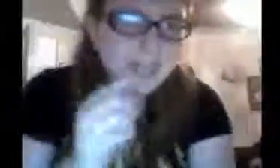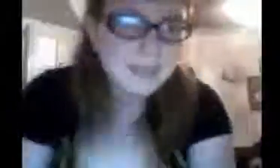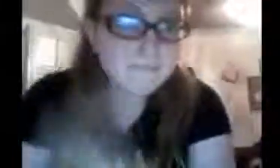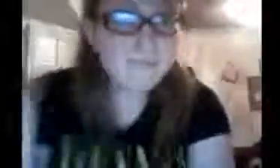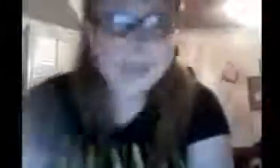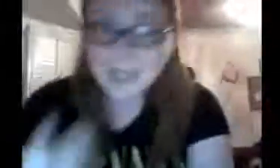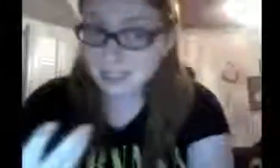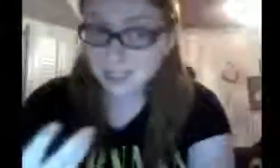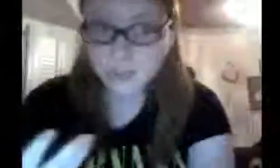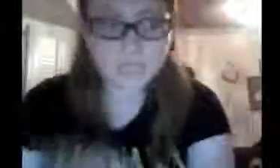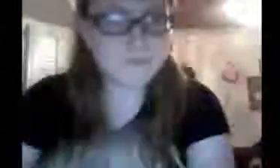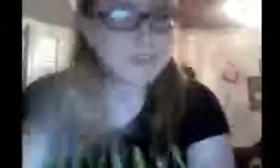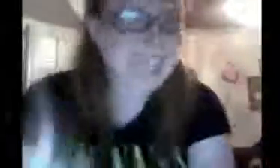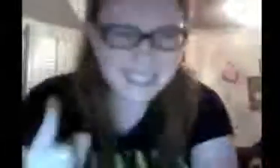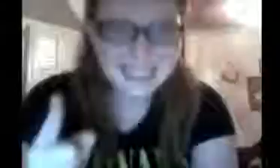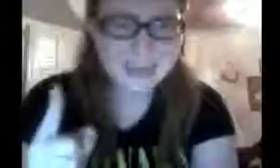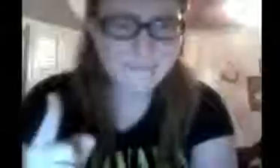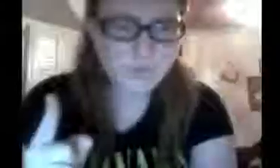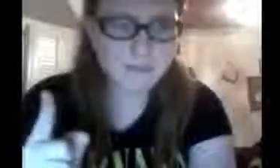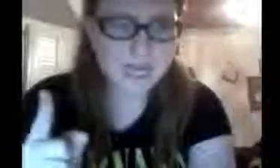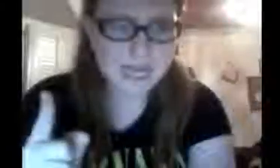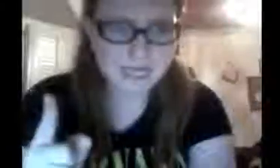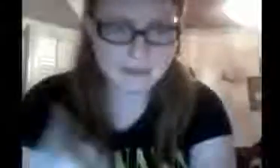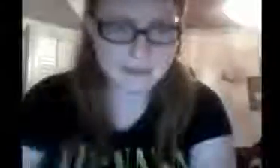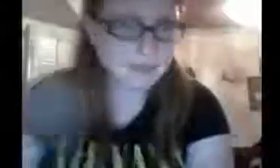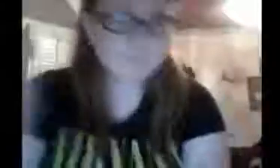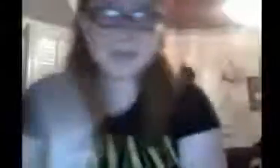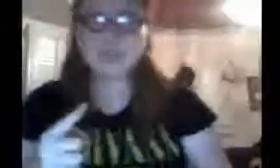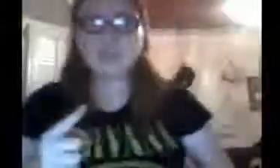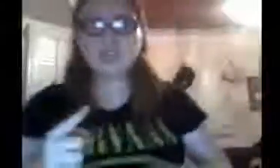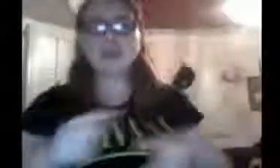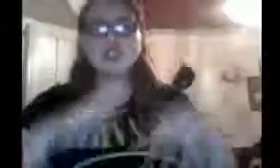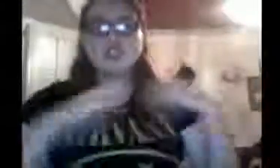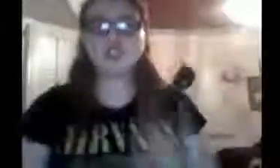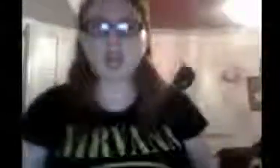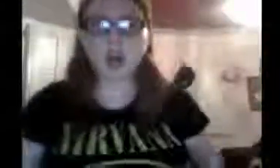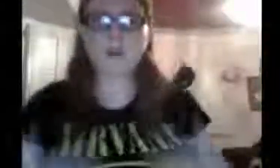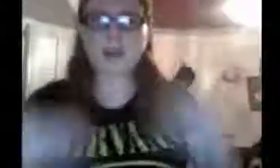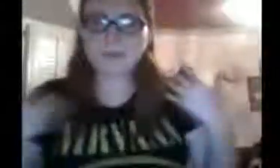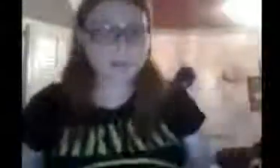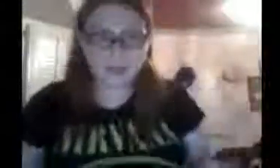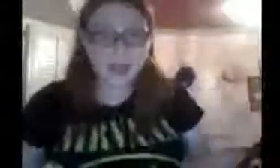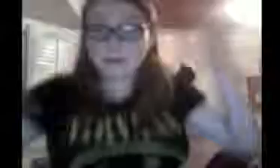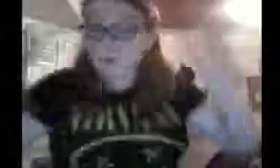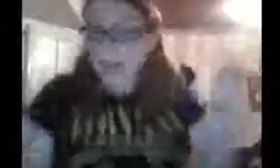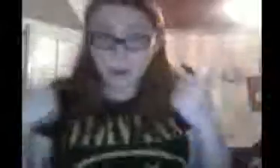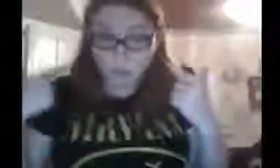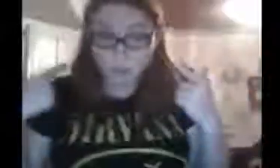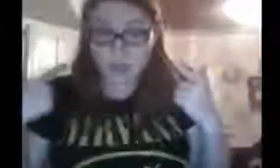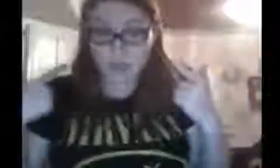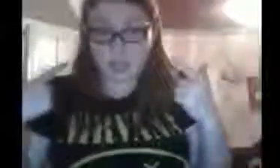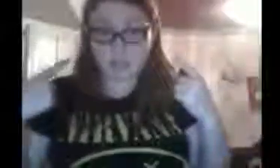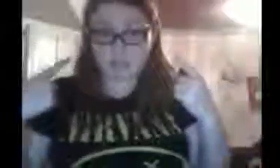Like, make a continuation, but get Zac Efra gonna be in it. Make a continuation show, and I'll be in it!